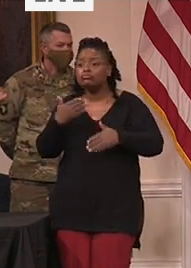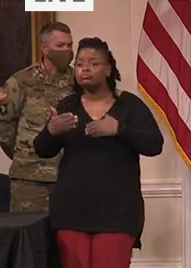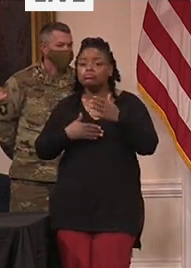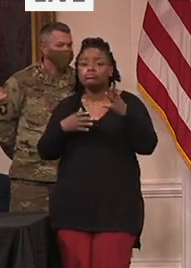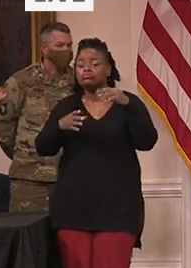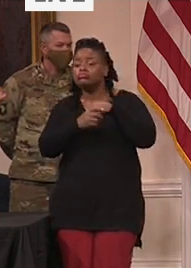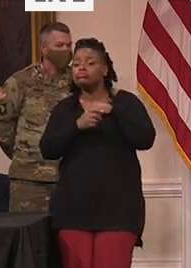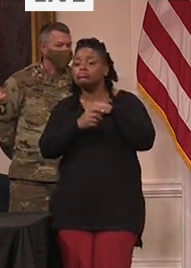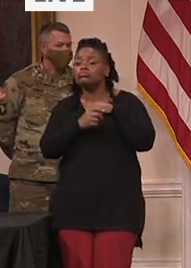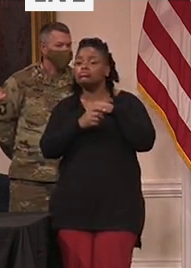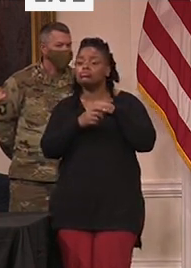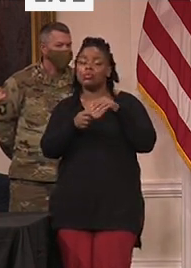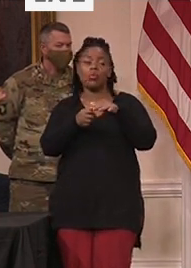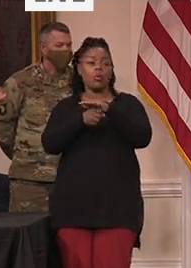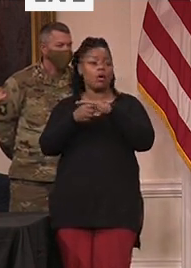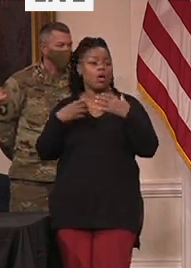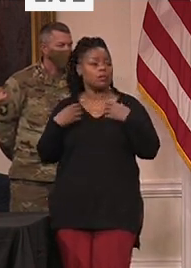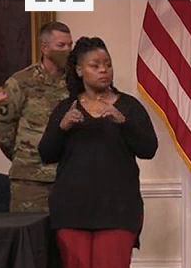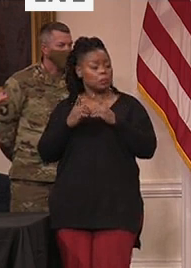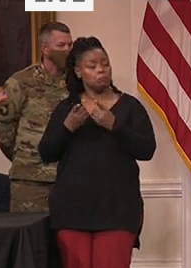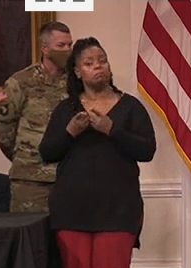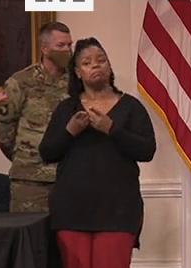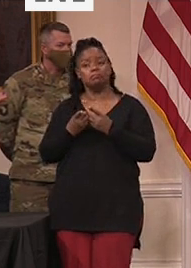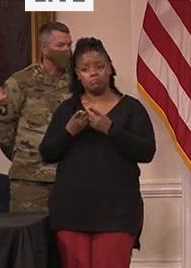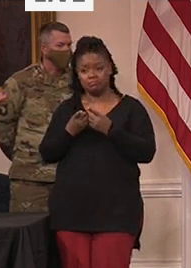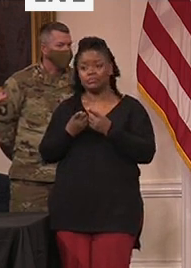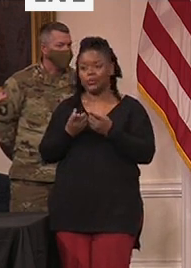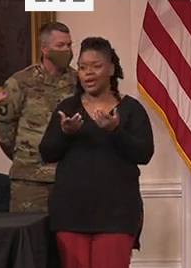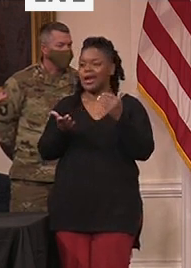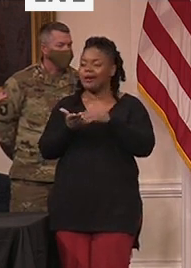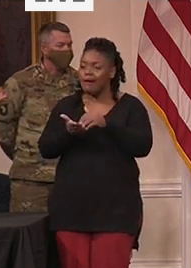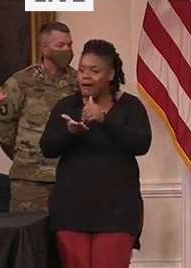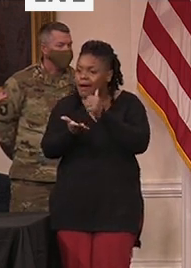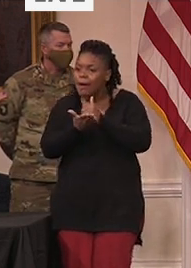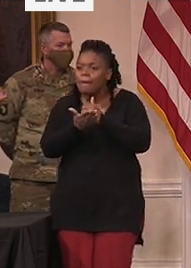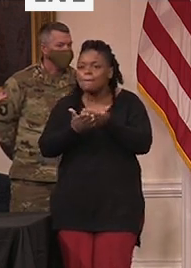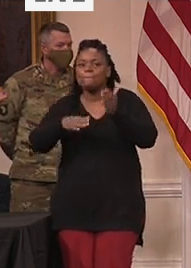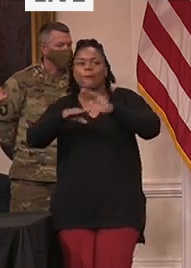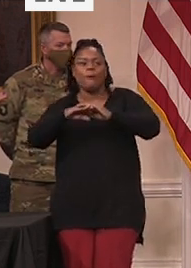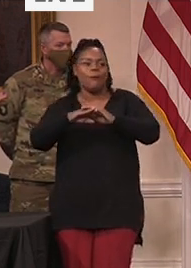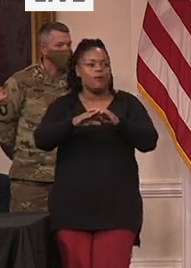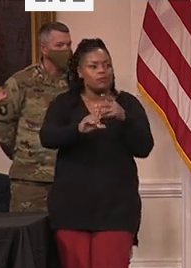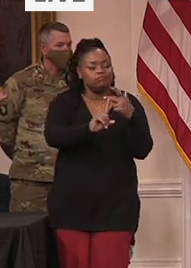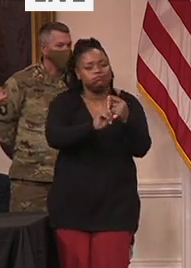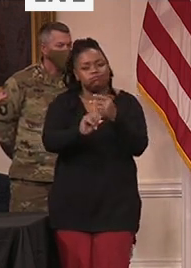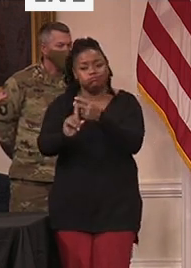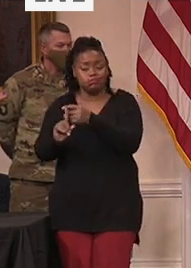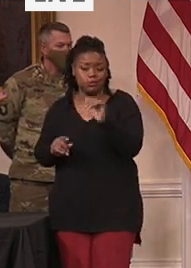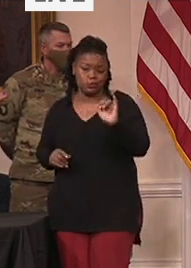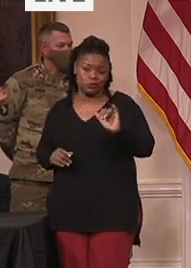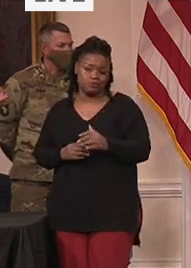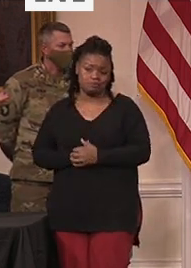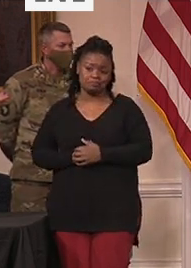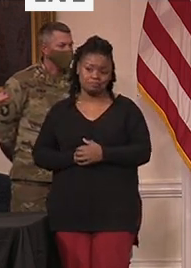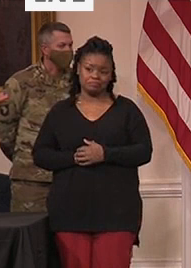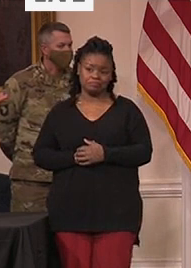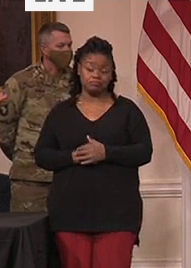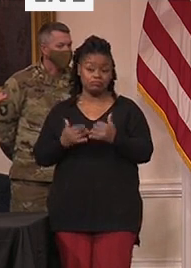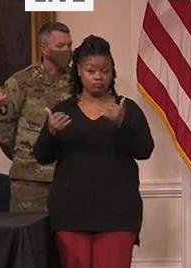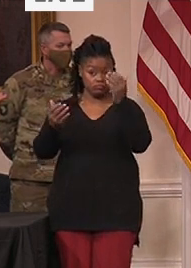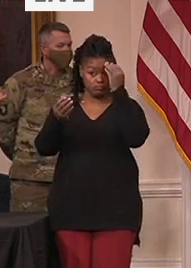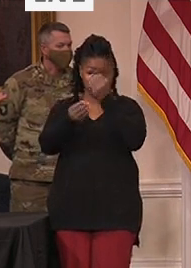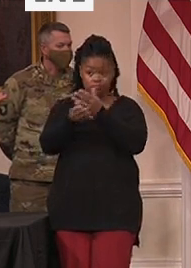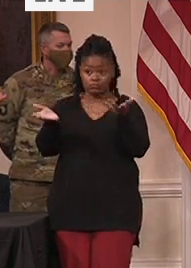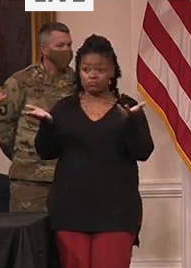and other clinics with the administering of shots. And we're sharing that information with county health departments to help enable